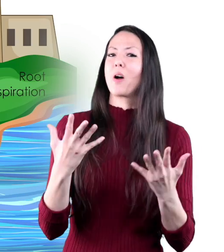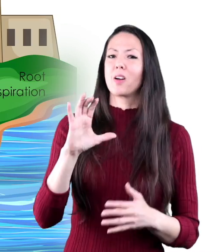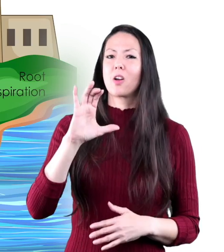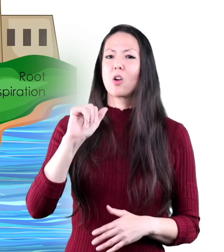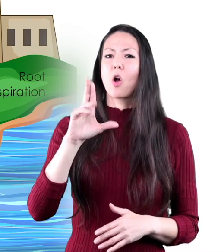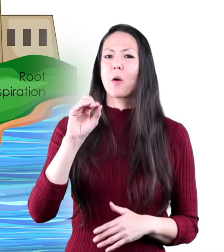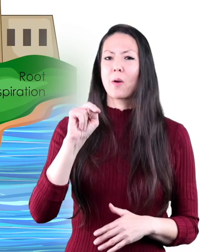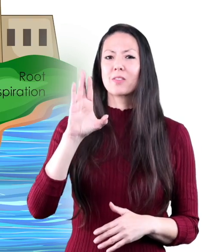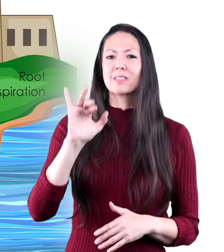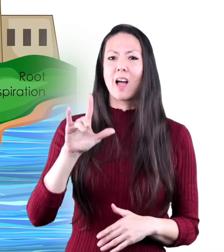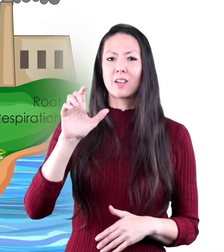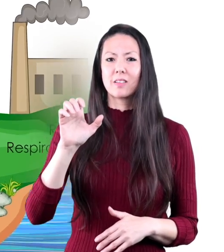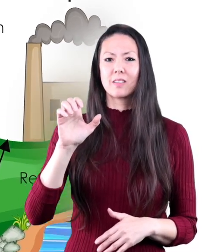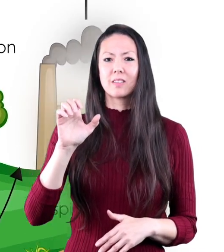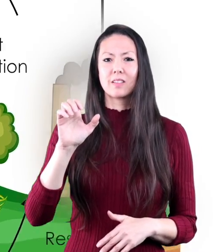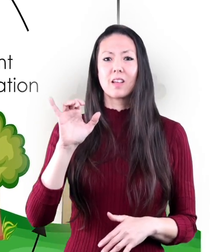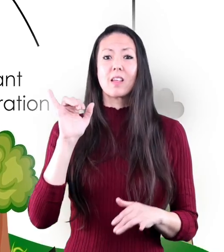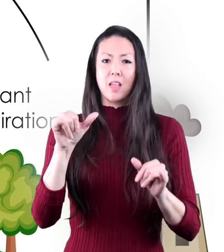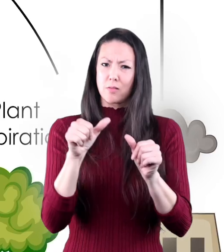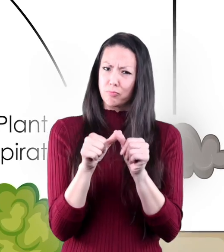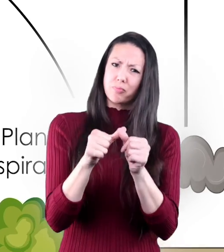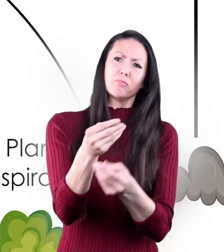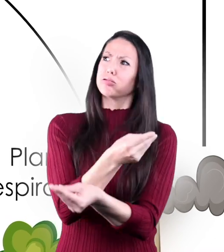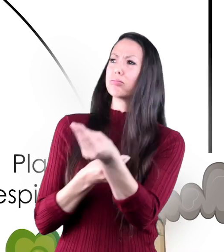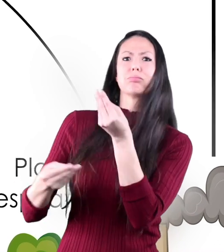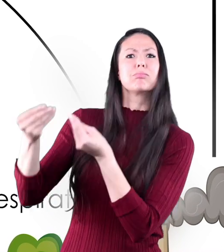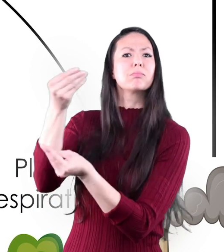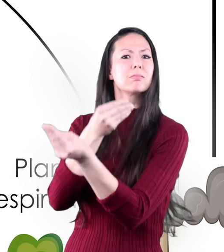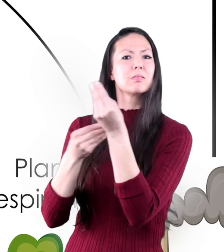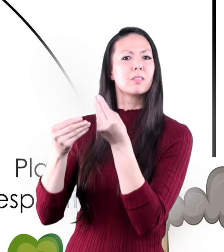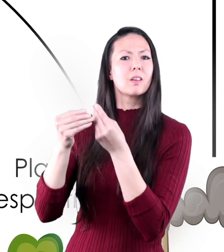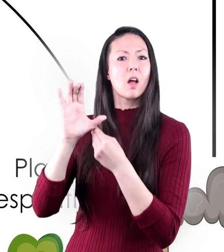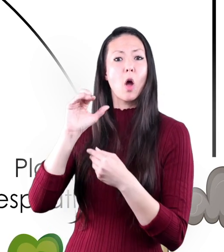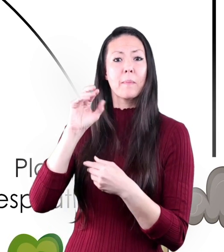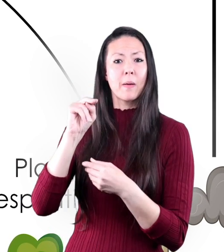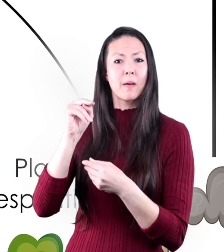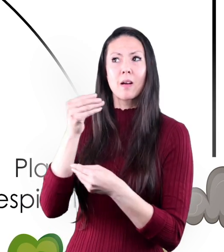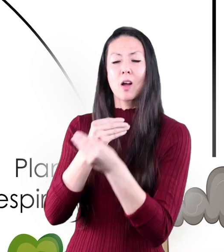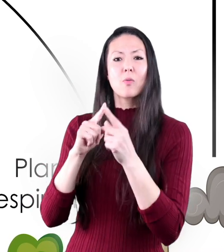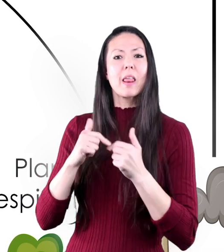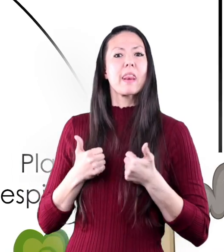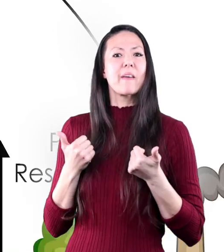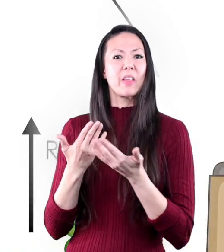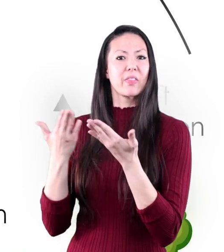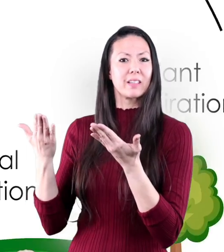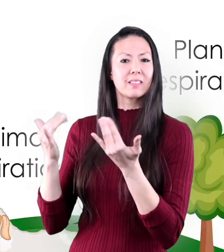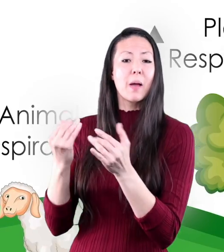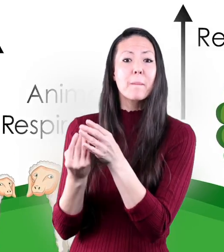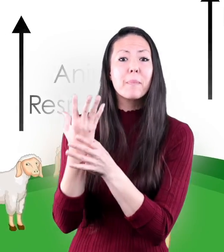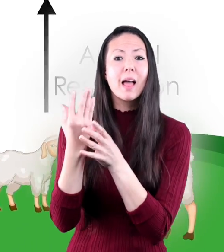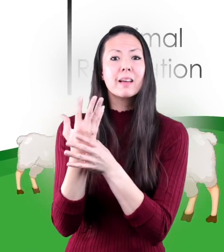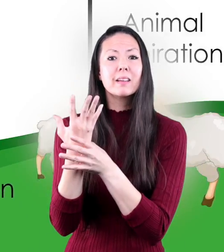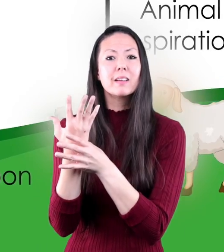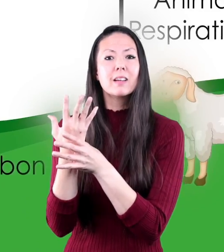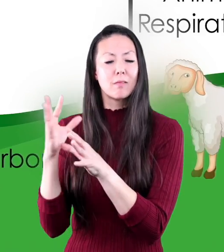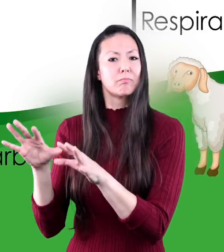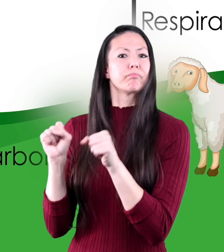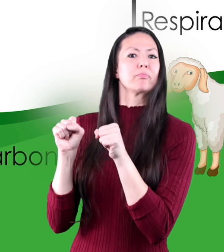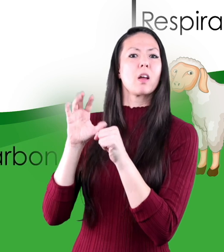carbon cycle this is the continuous exchange of carbon among living things plants take in carbon dioxide